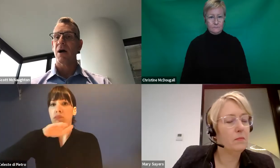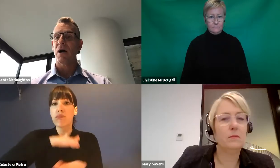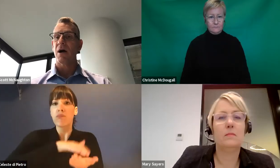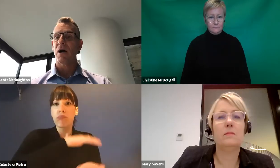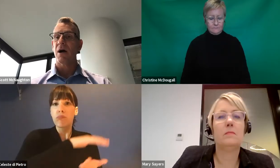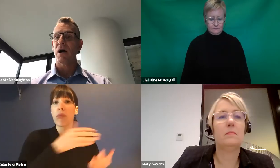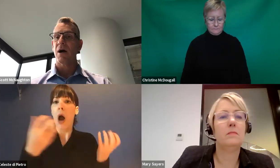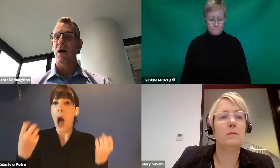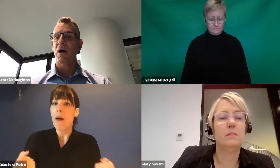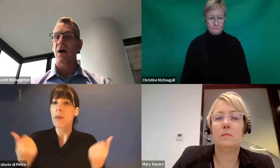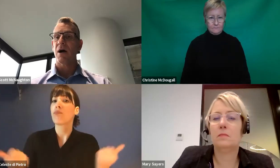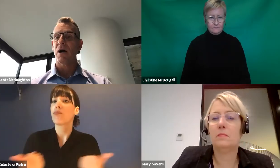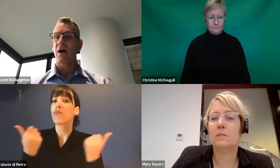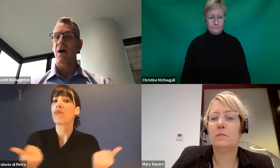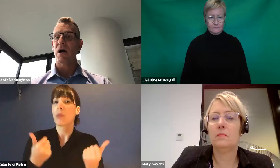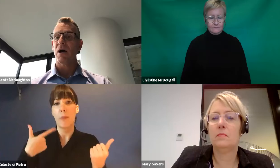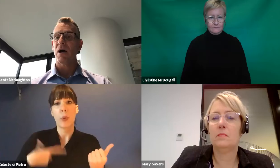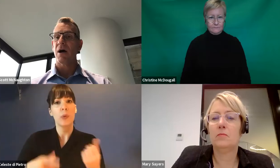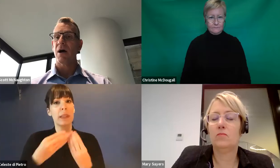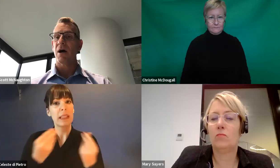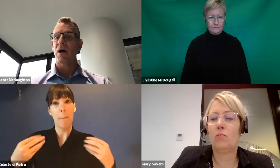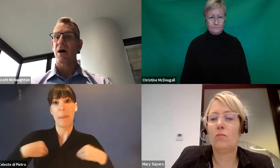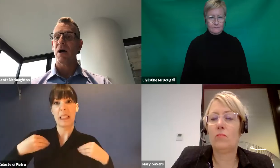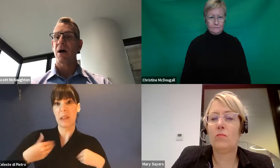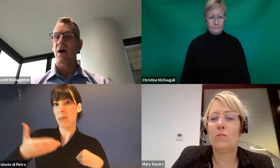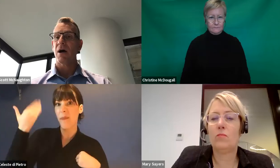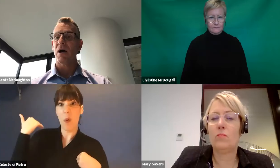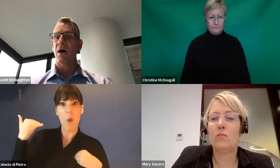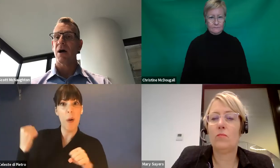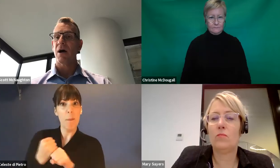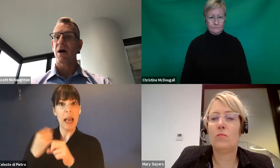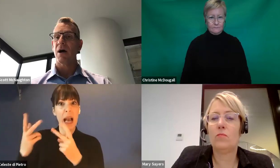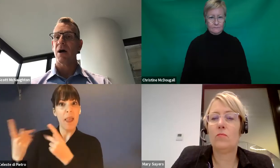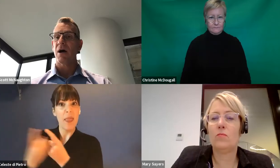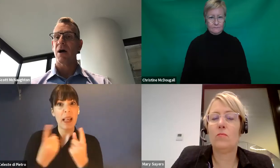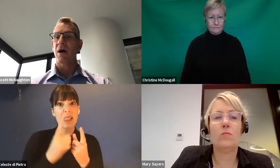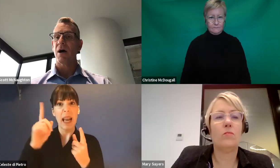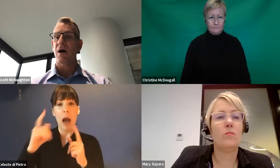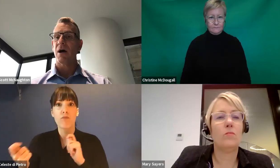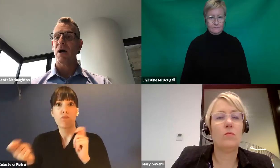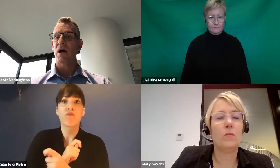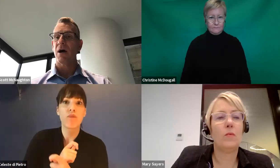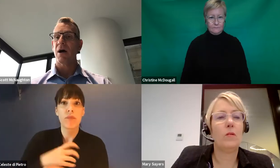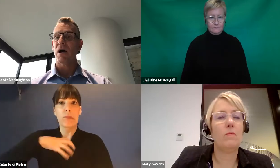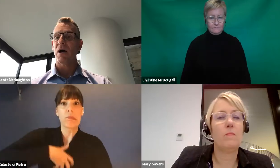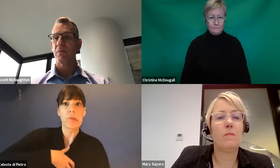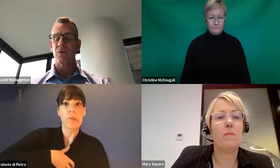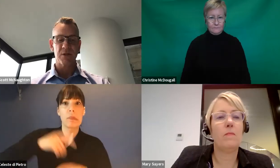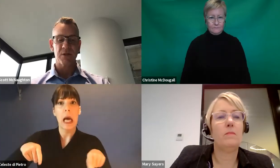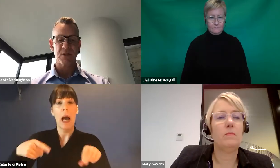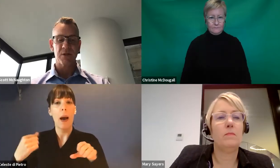is fantastic, and more PPE is now available in the country. We have what's called a national medical stockpile.